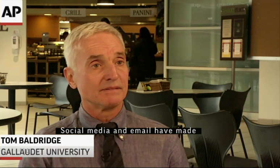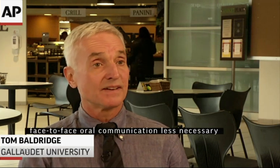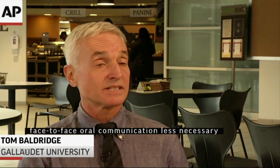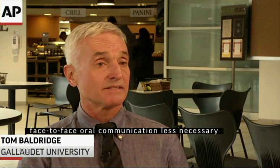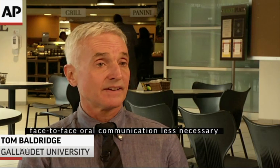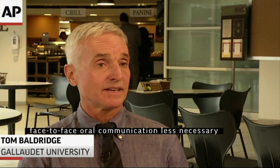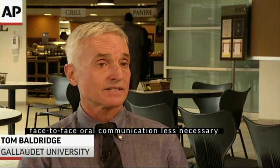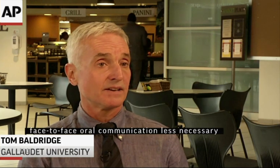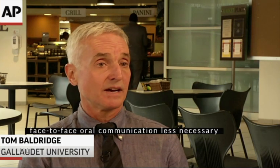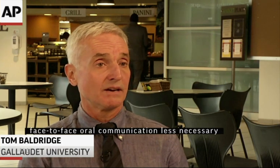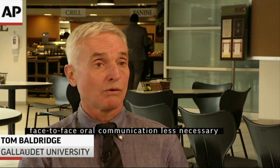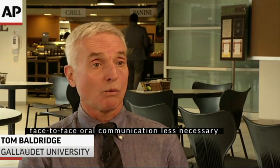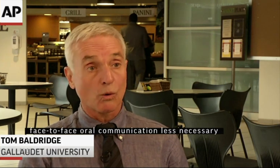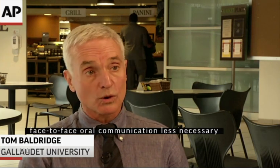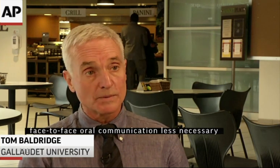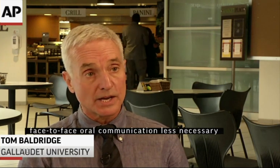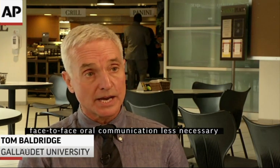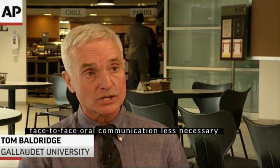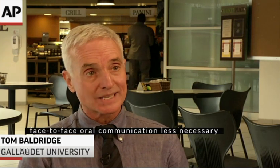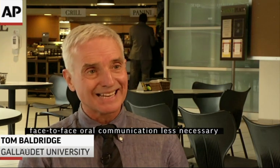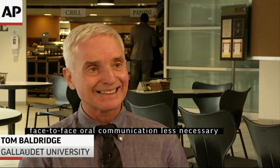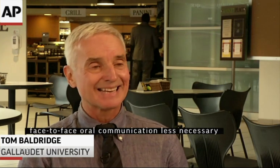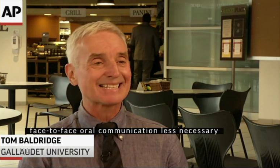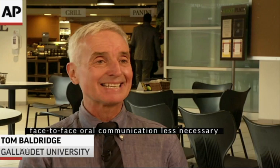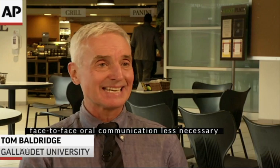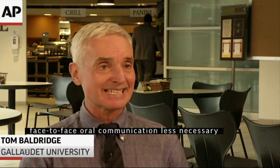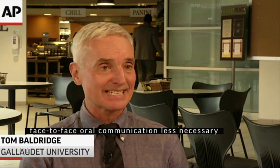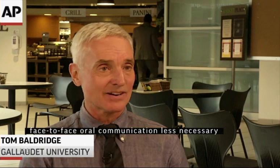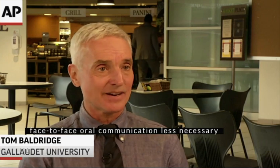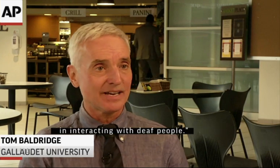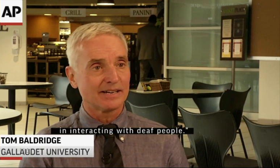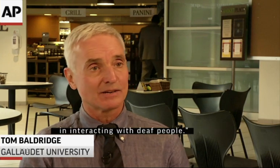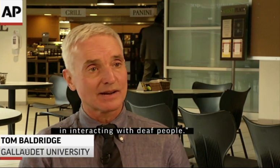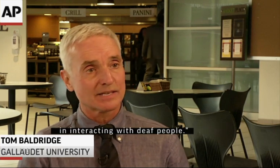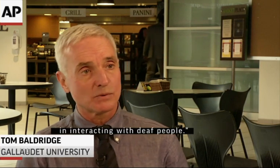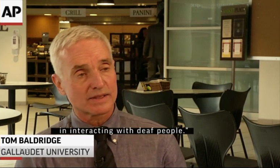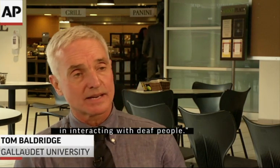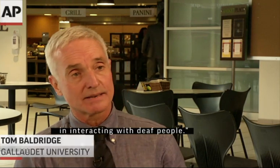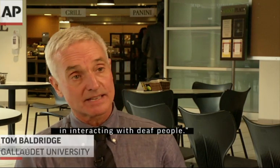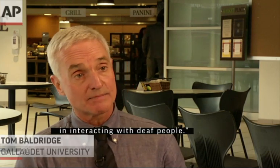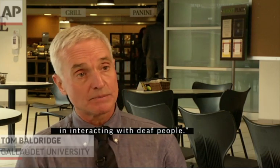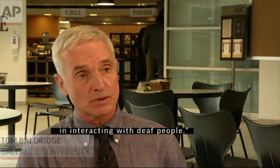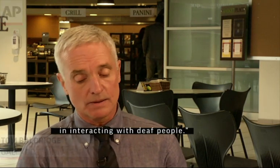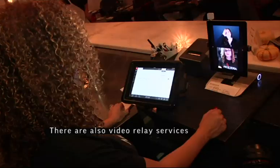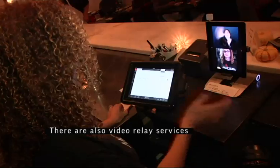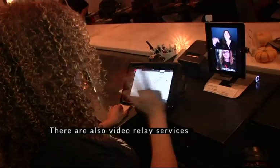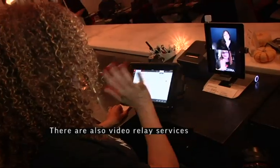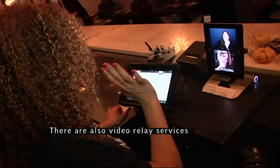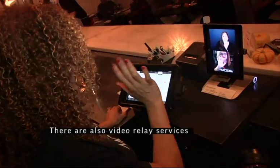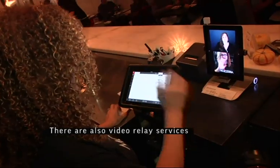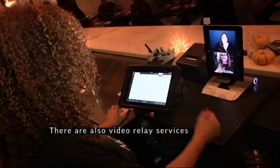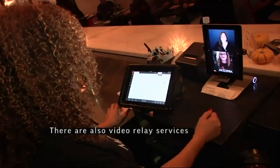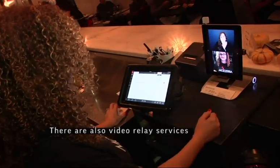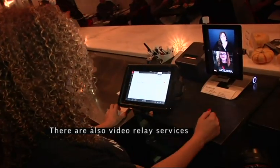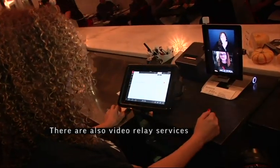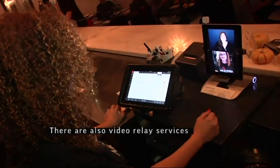face-to-face oral communication less necessary in interacting with deaf people. There are also video relay